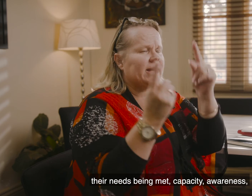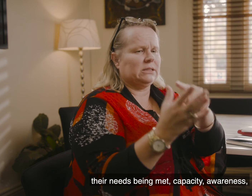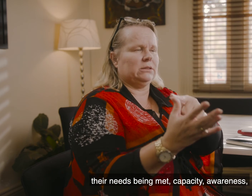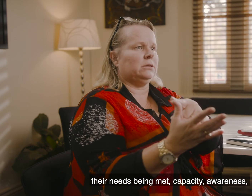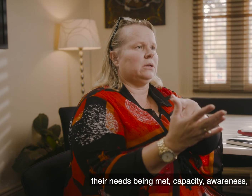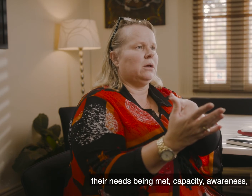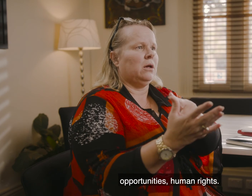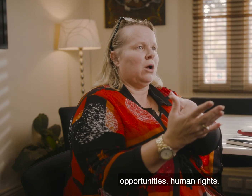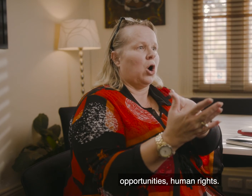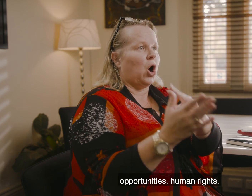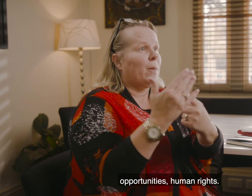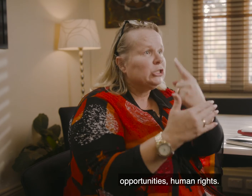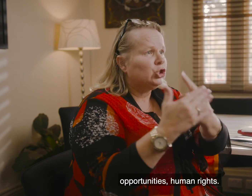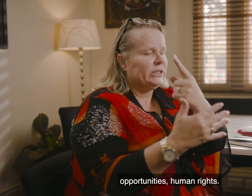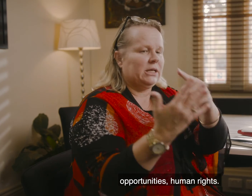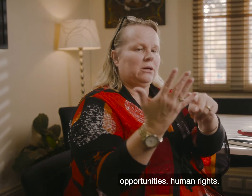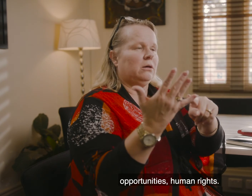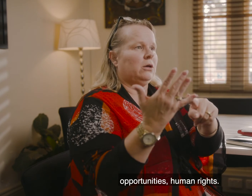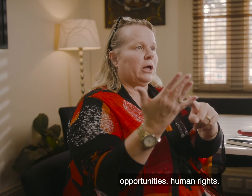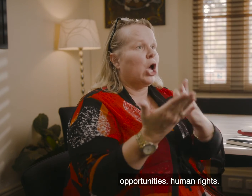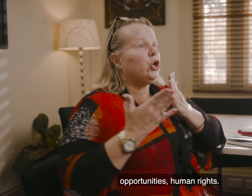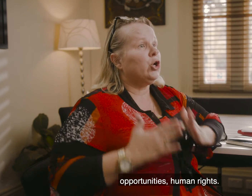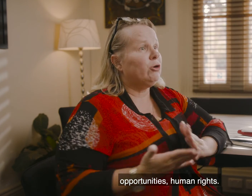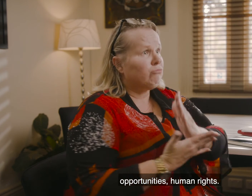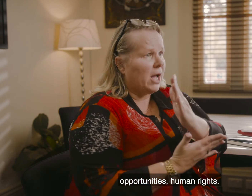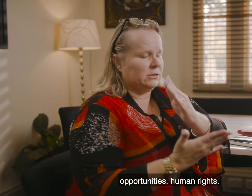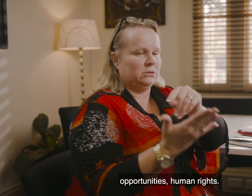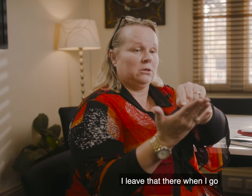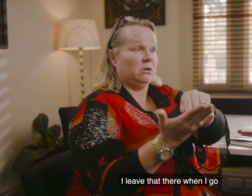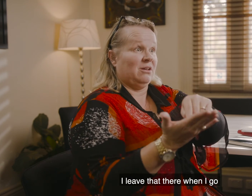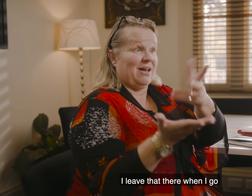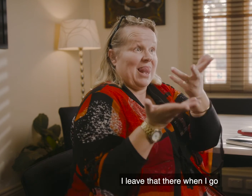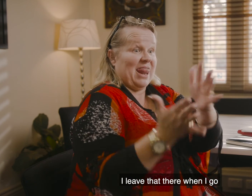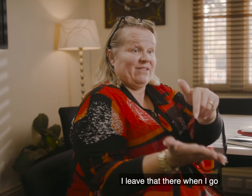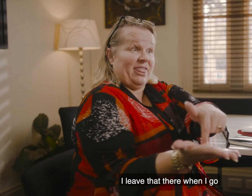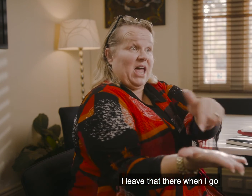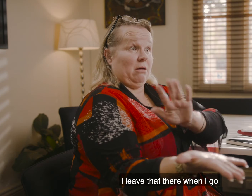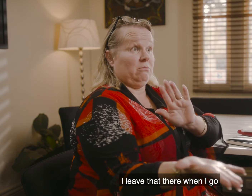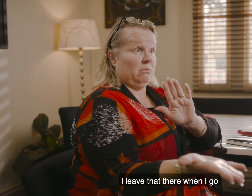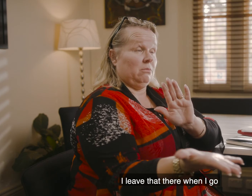awareness, opportunities, human rights. I leave that there when I go.